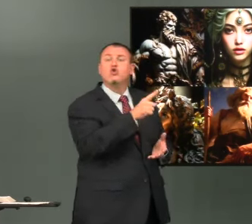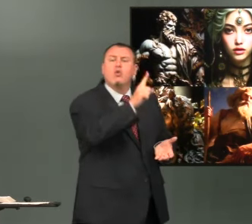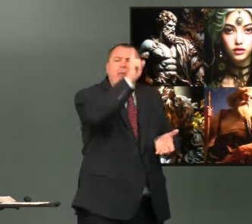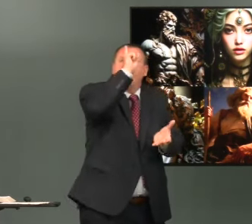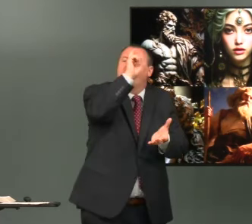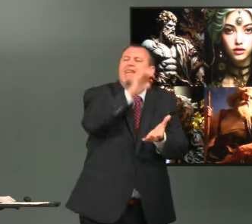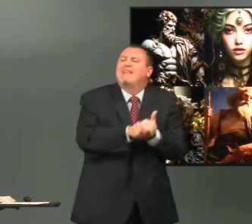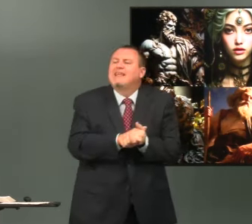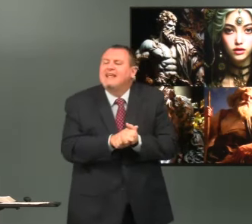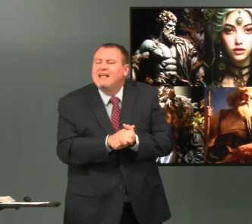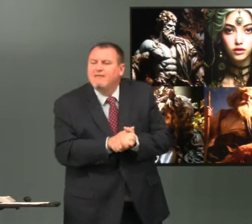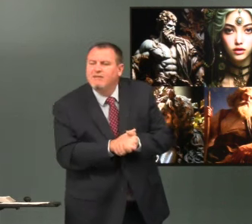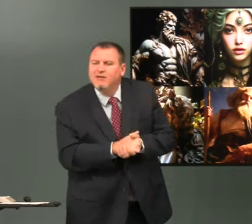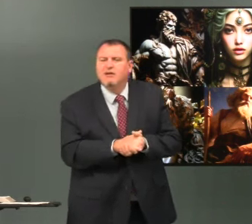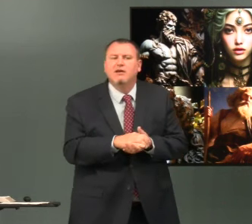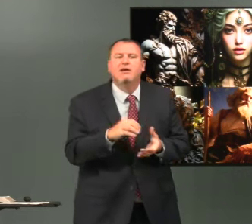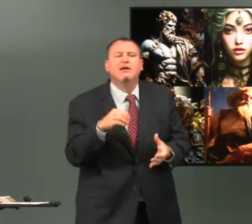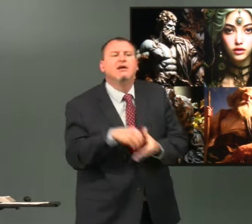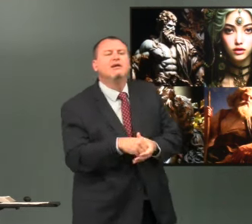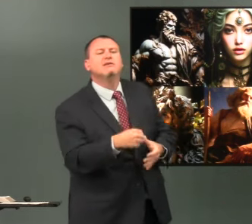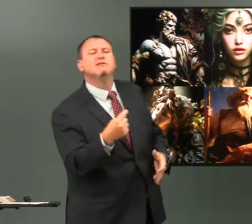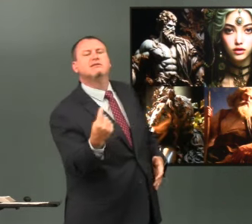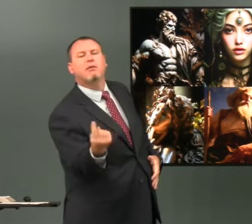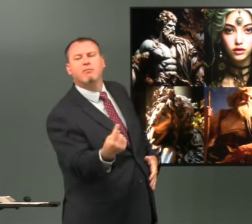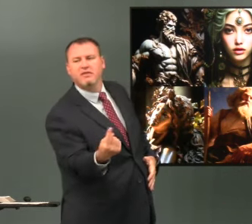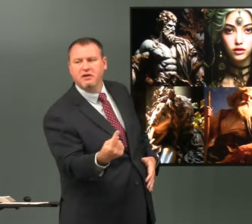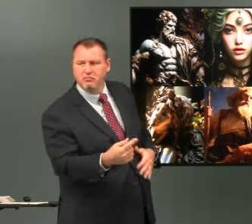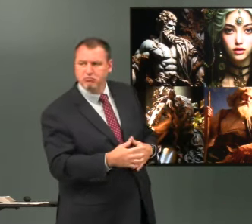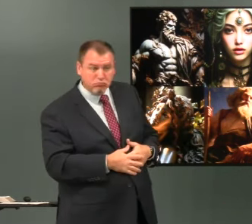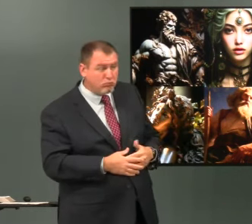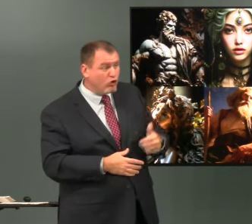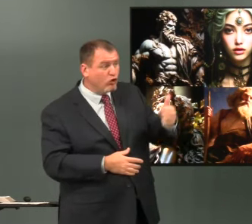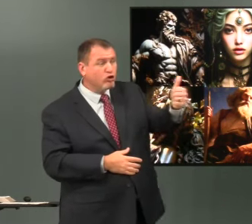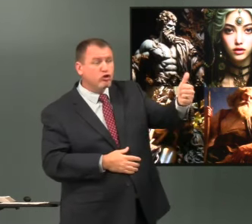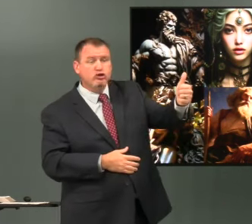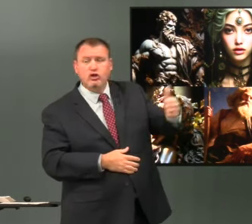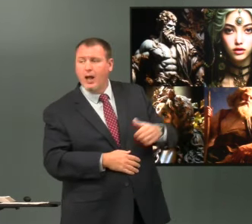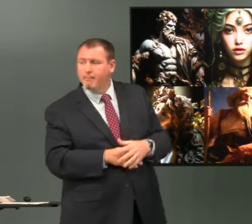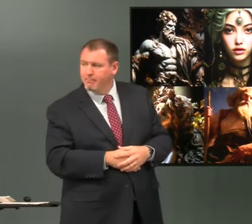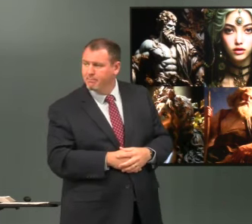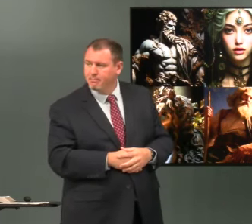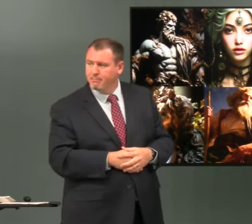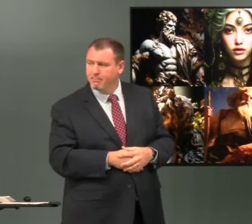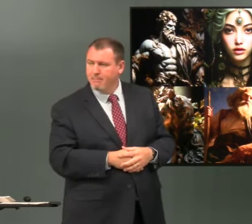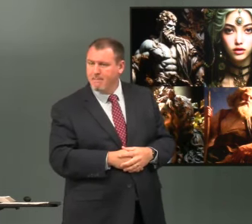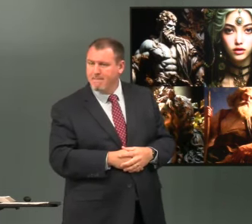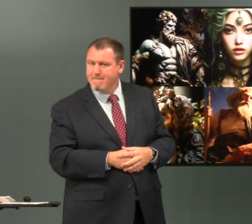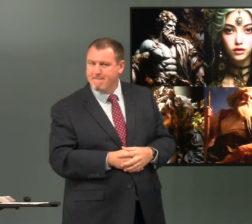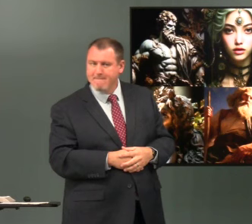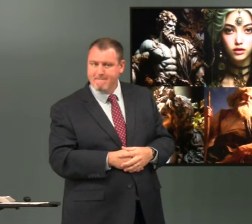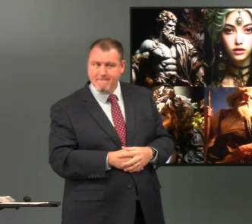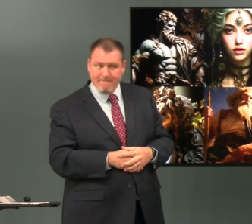faith you believe in something way to go